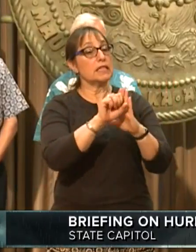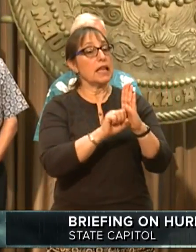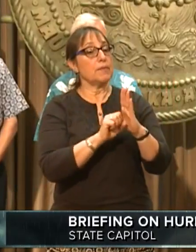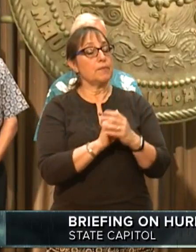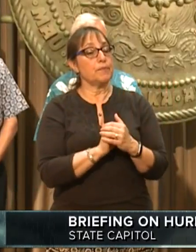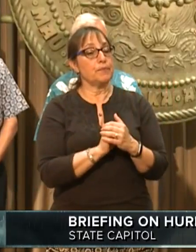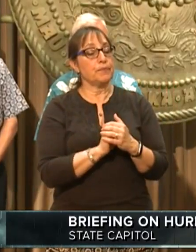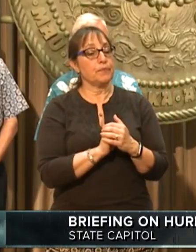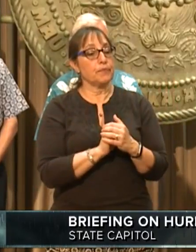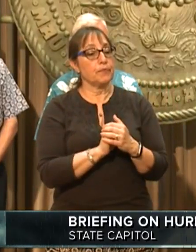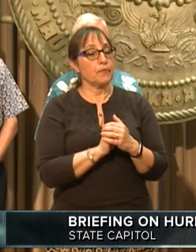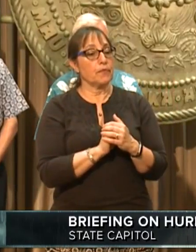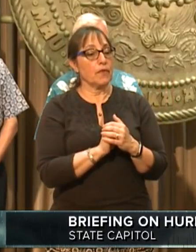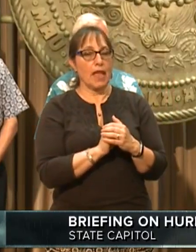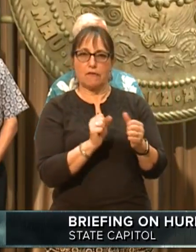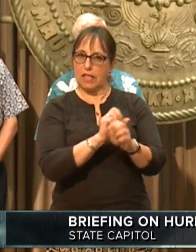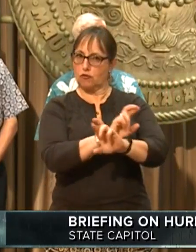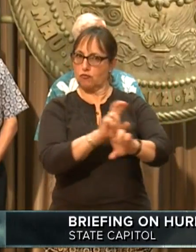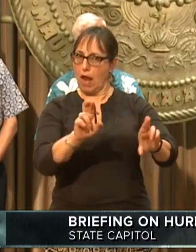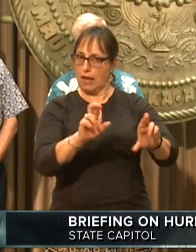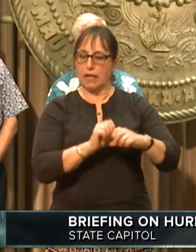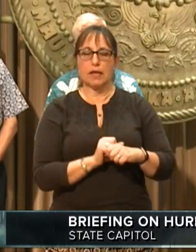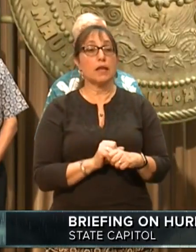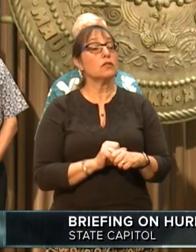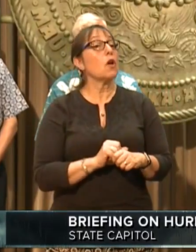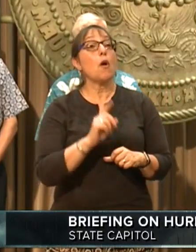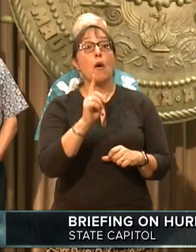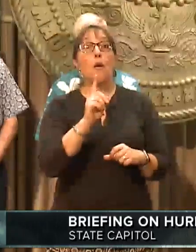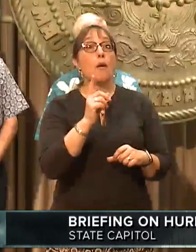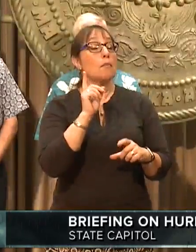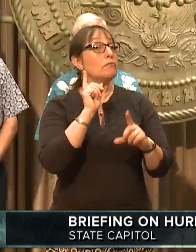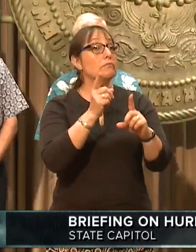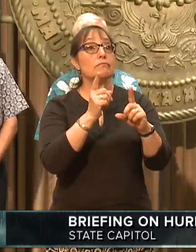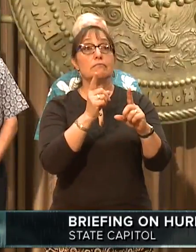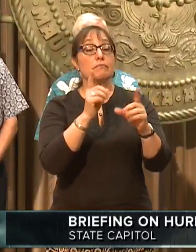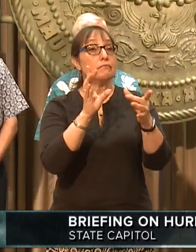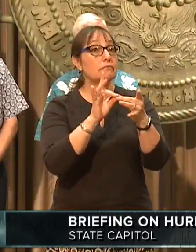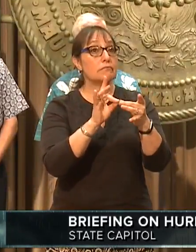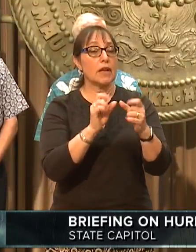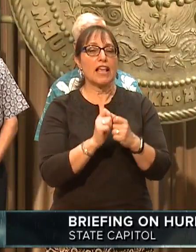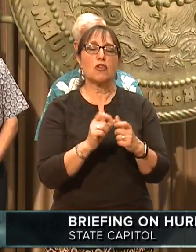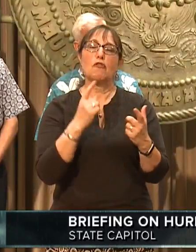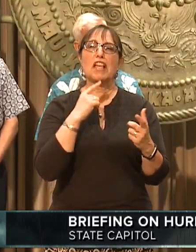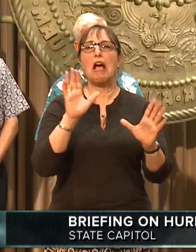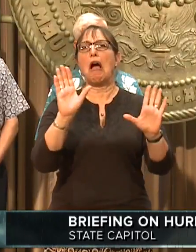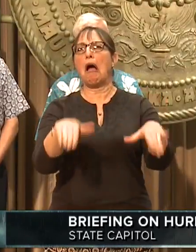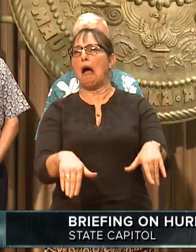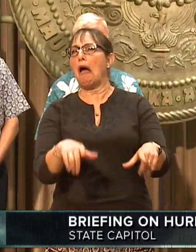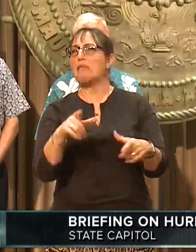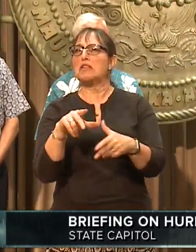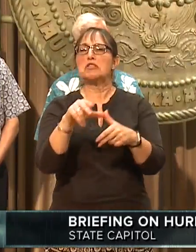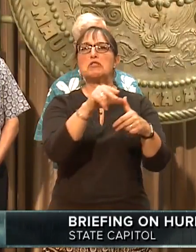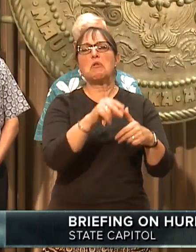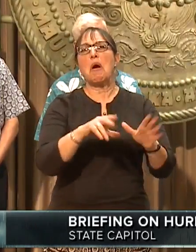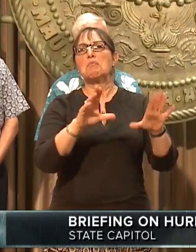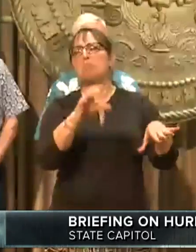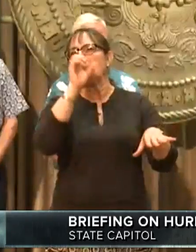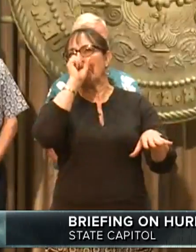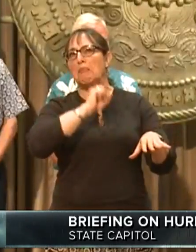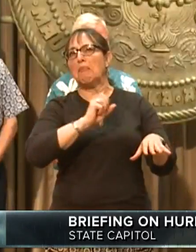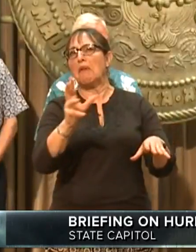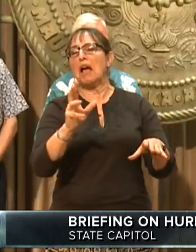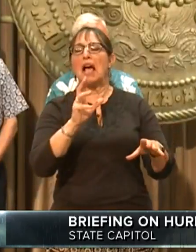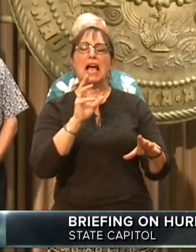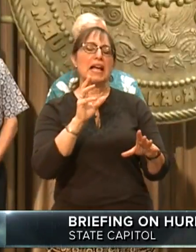the main message I want to say is don't become complacent with this. This is a very serious storm.